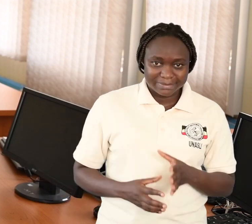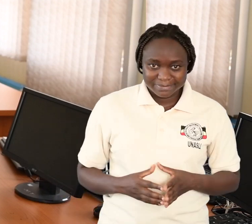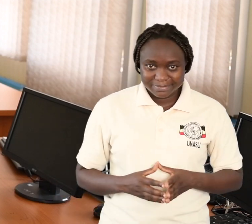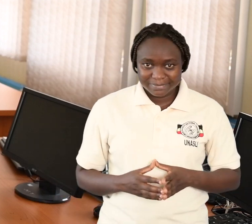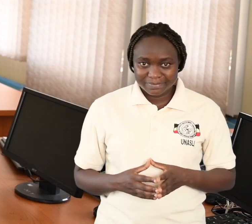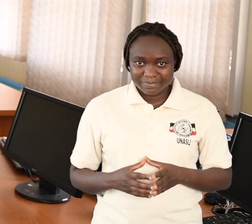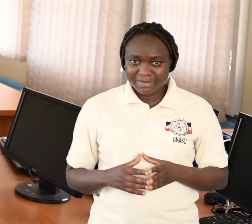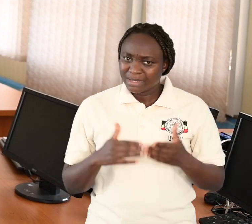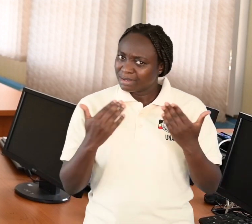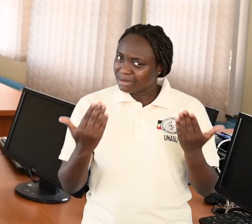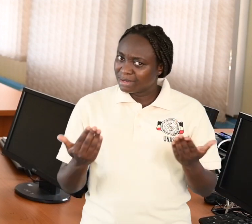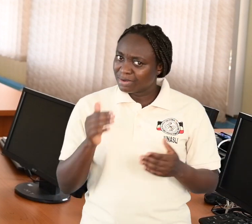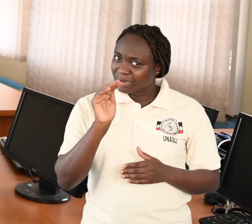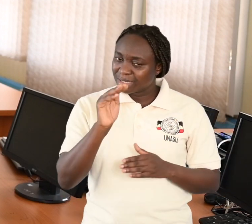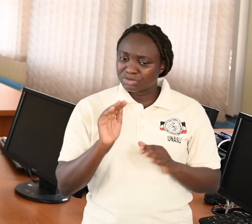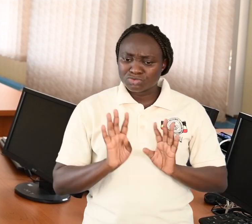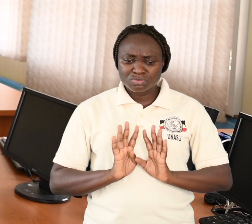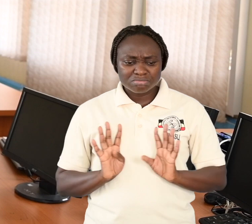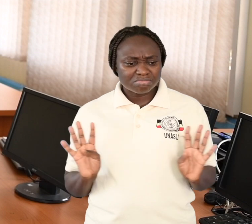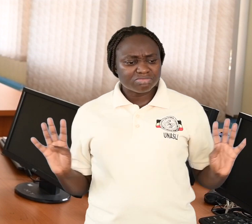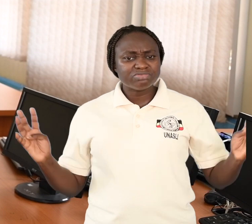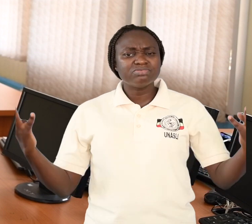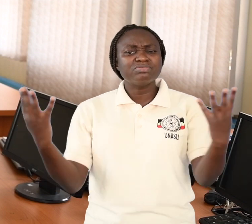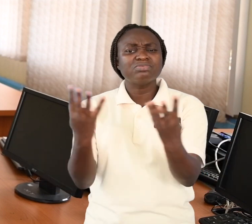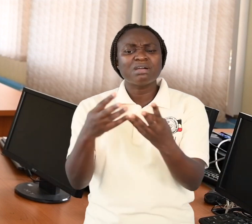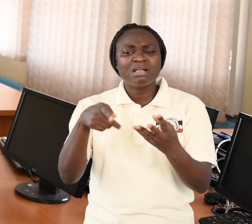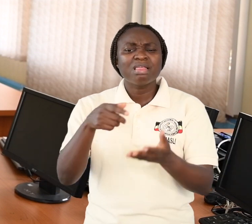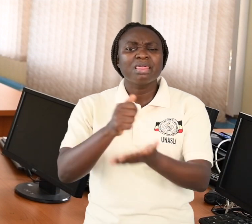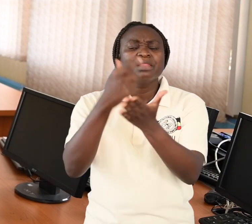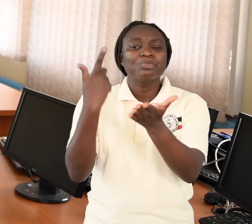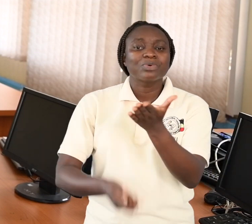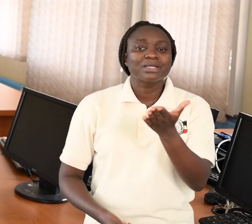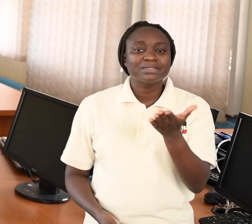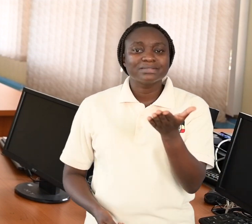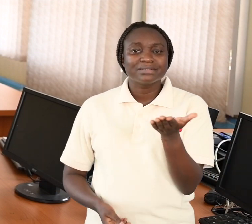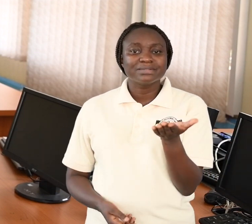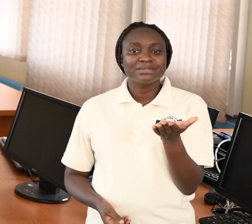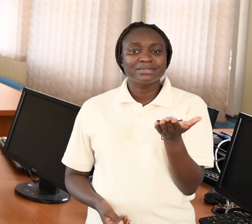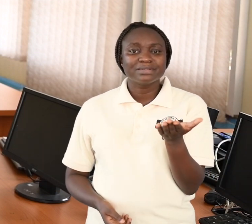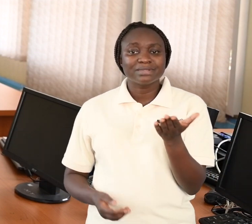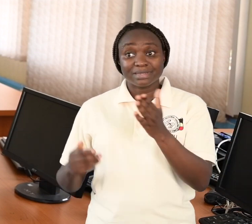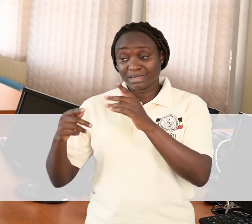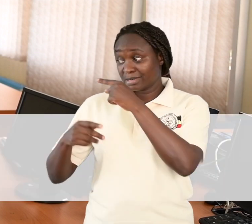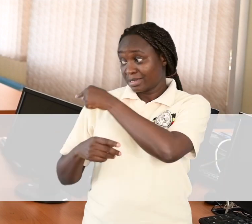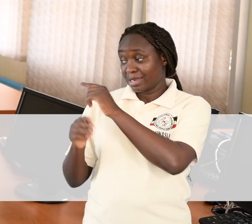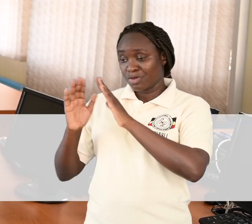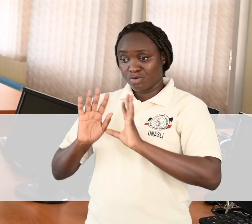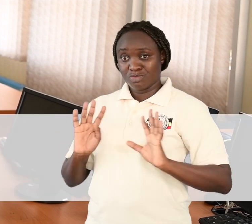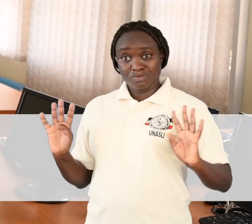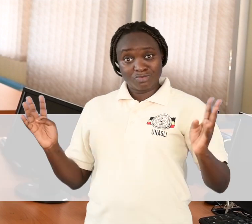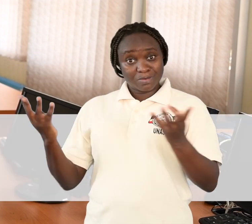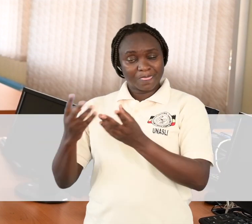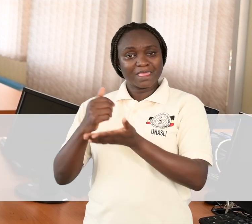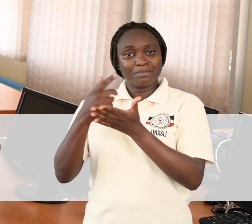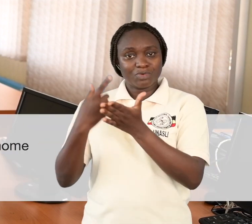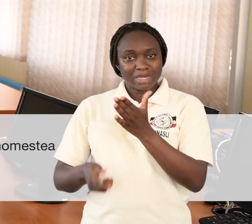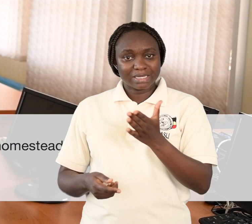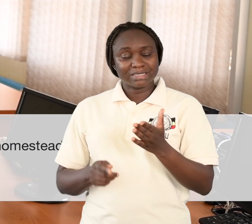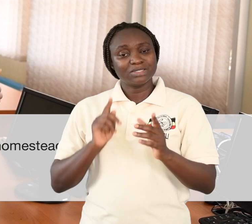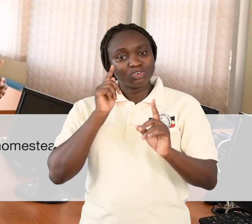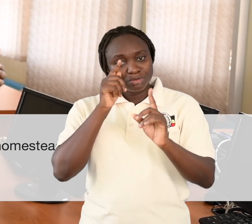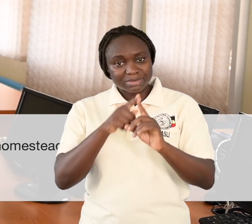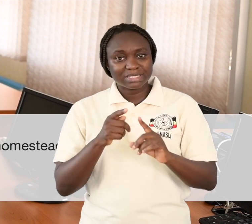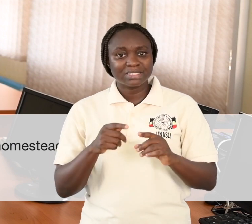What is the function of the fence? The fence is meant to keep